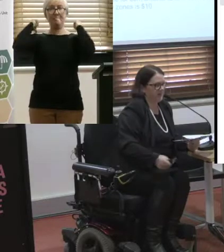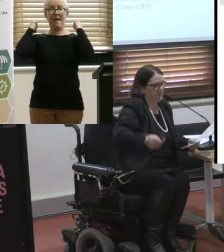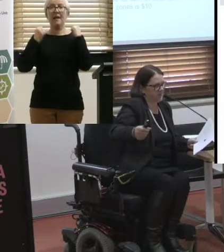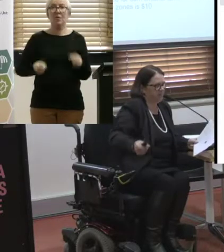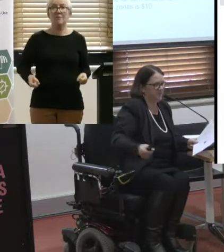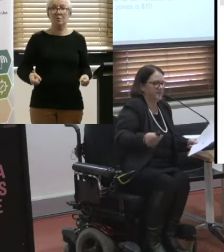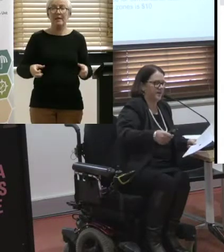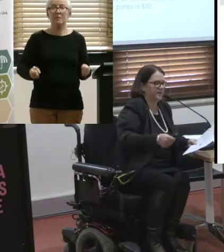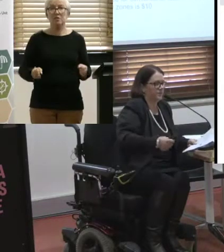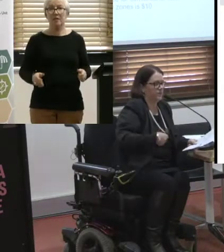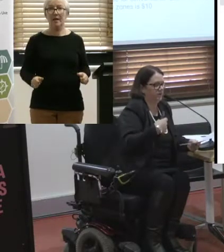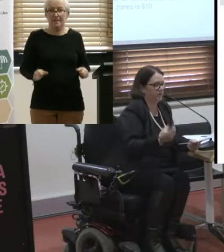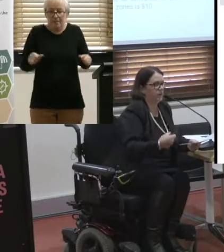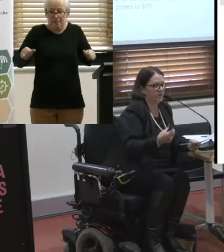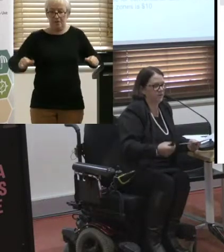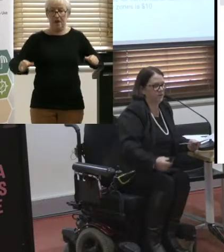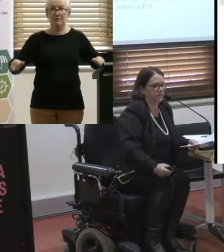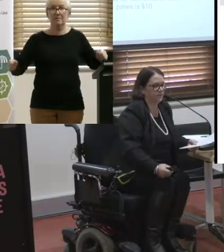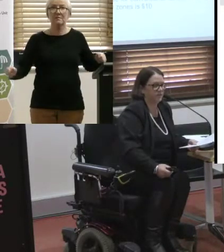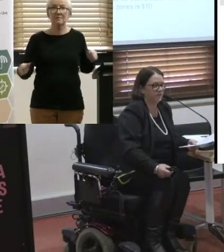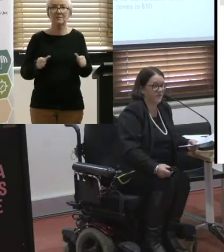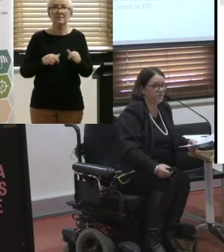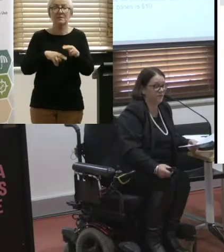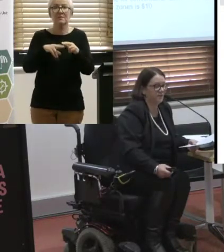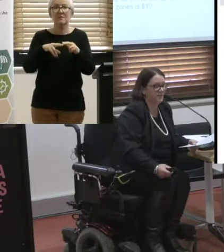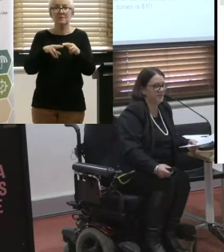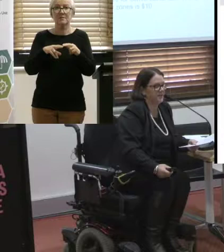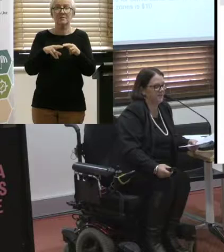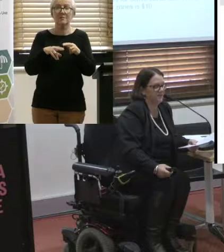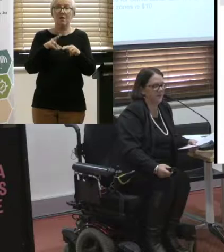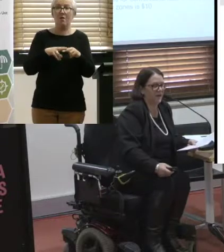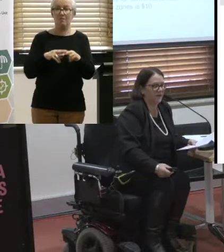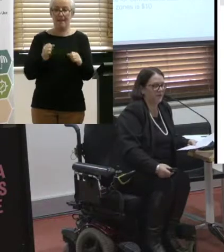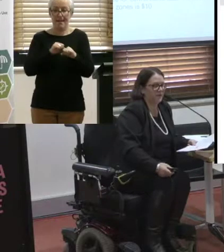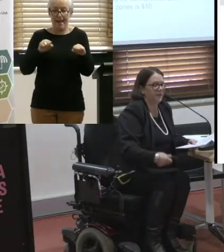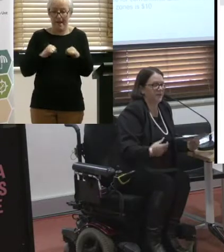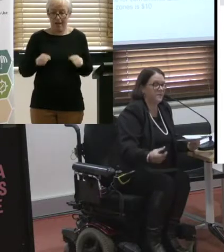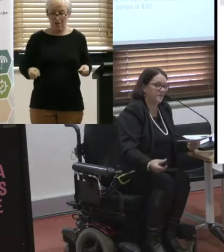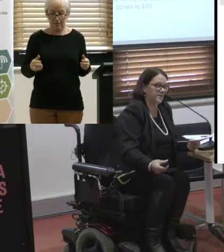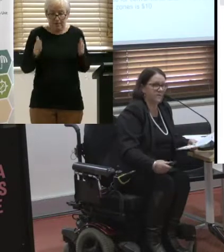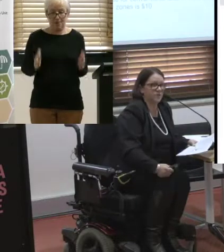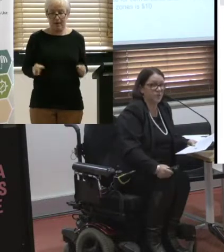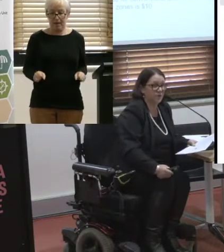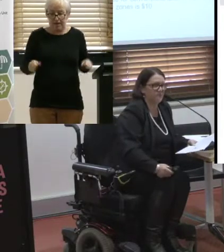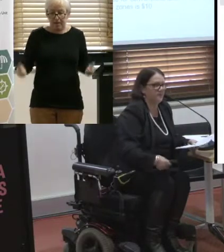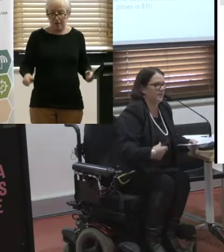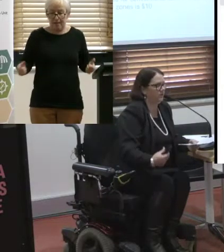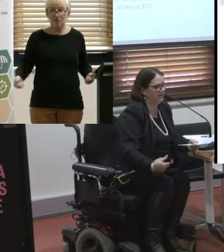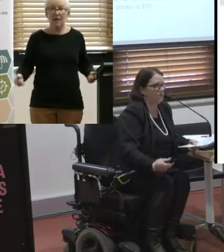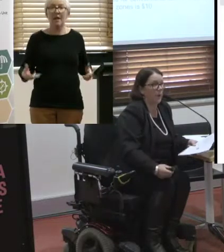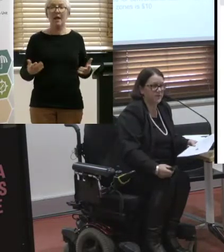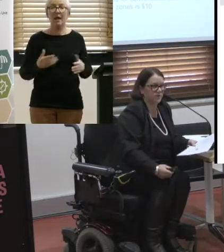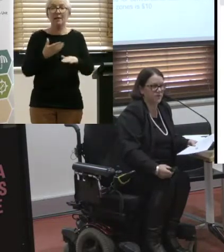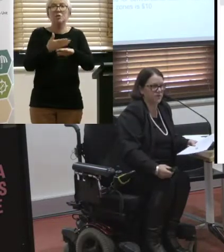chairs and the size and this is where future of the passenger vehicles need to think about the increased size in the scooters, the